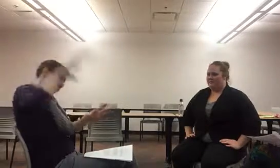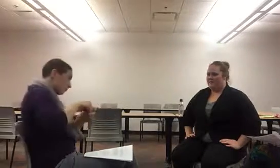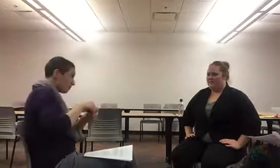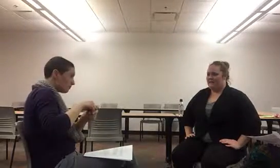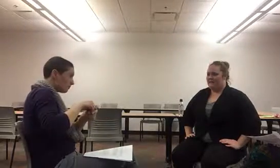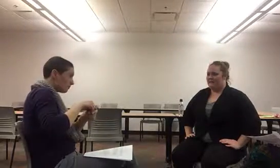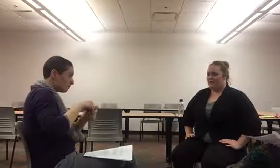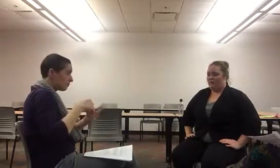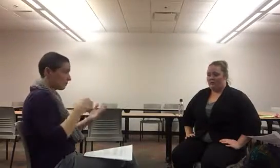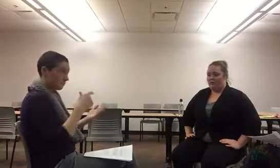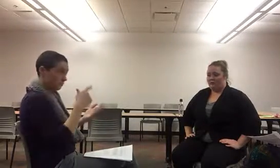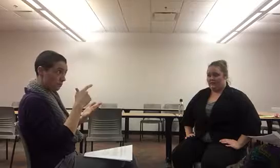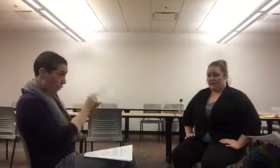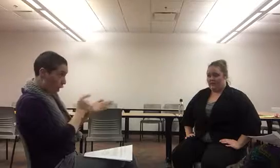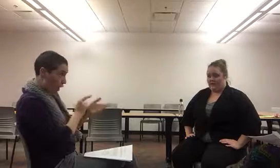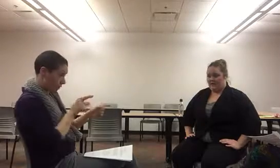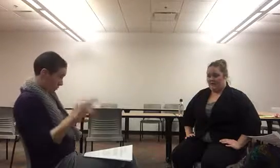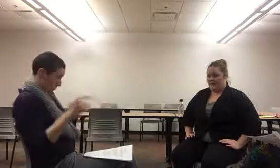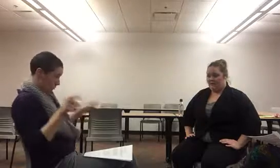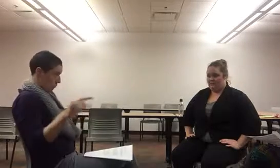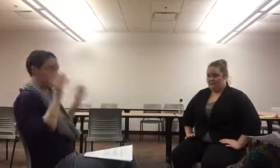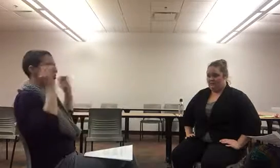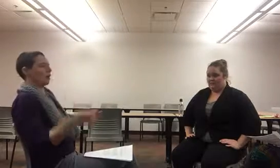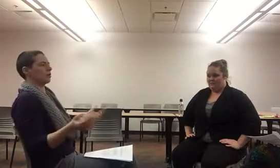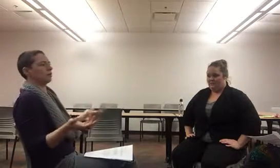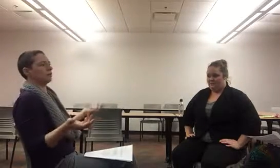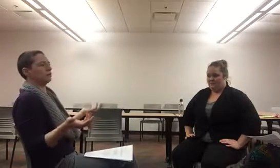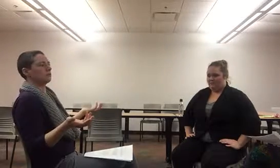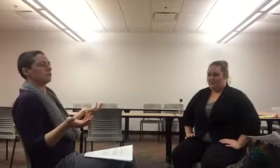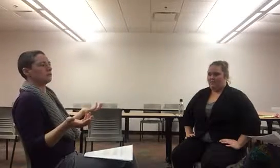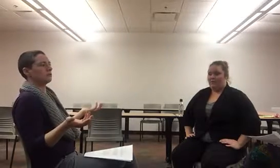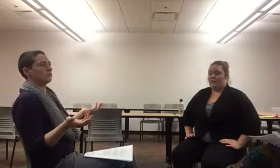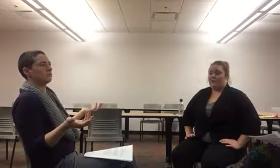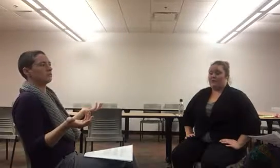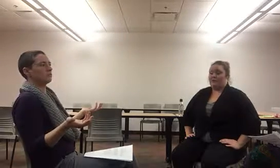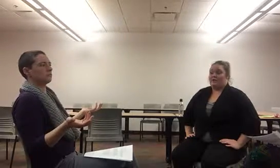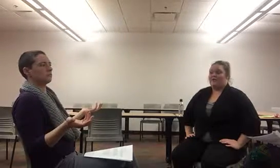And that's all over the state. And for both, there's none.